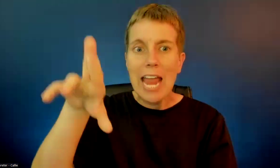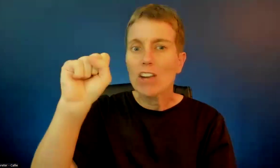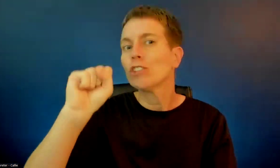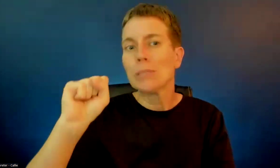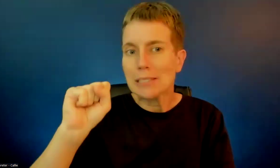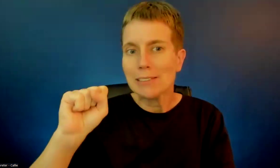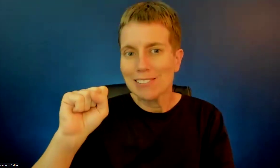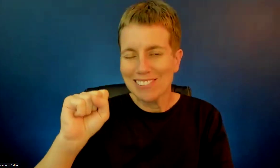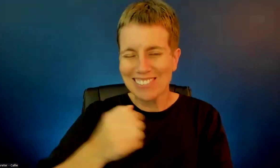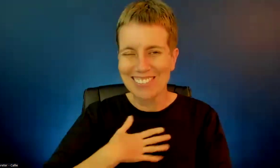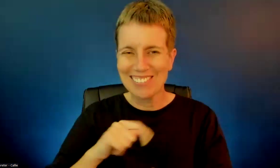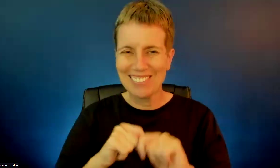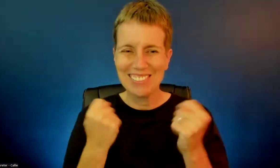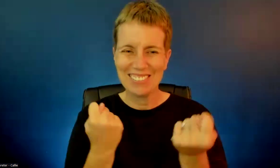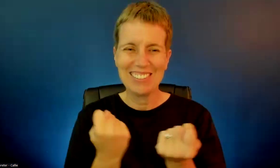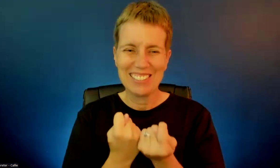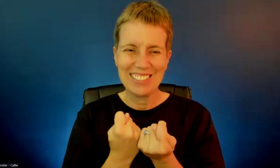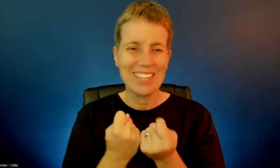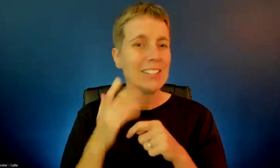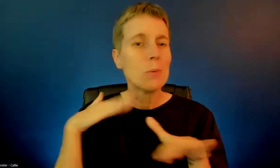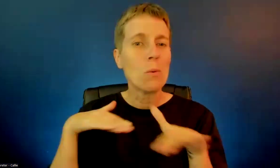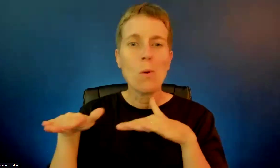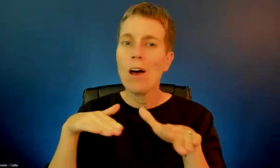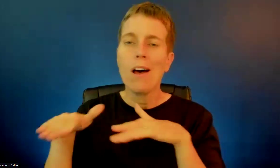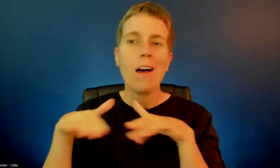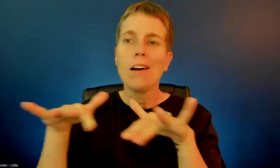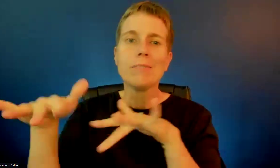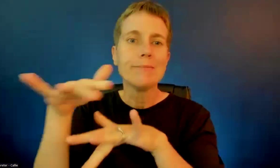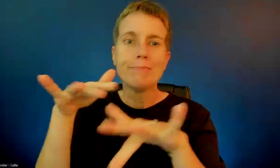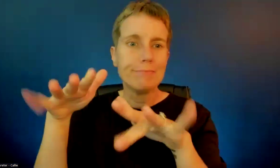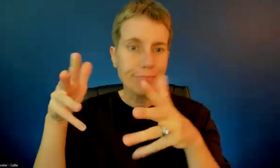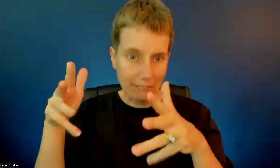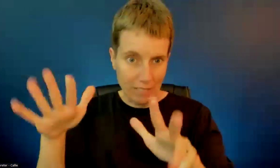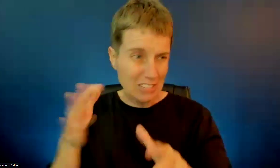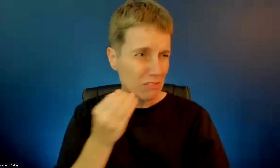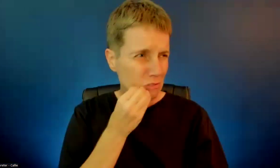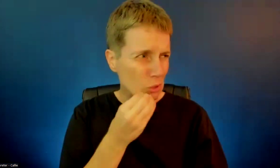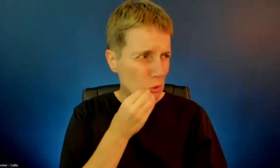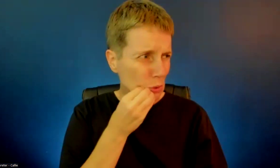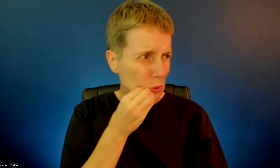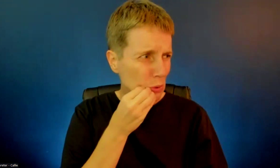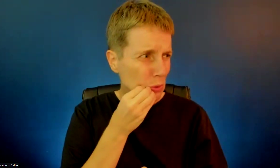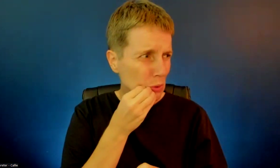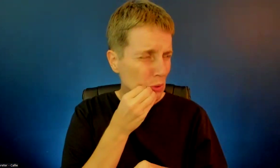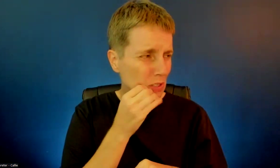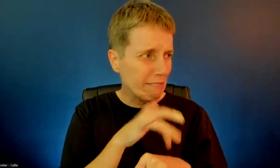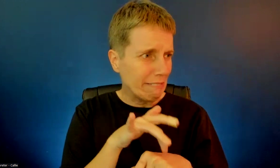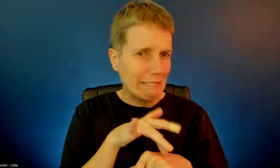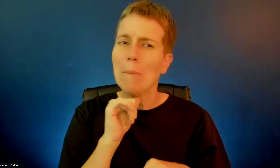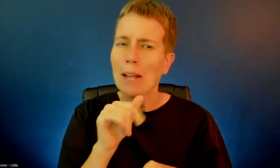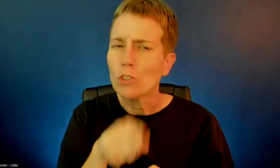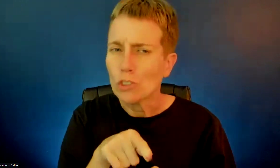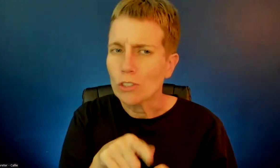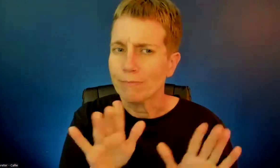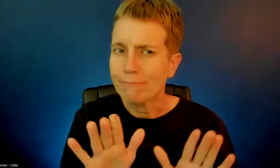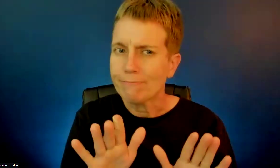And we'll have a walk. I don't know if we're going to have any food. don't know. The new person hasn't communicated any of that to me, so I don't know.